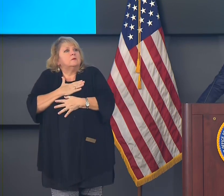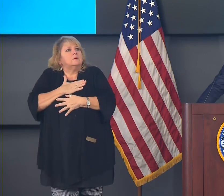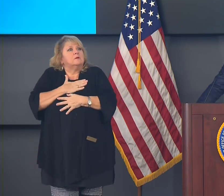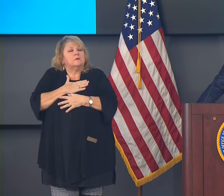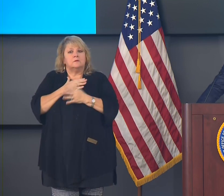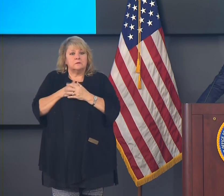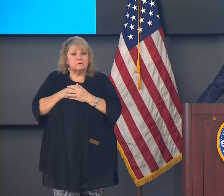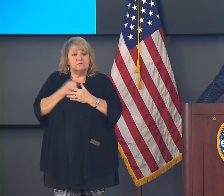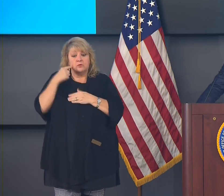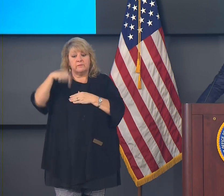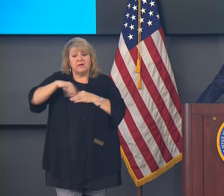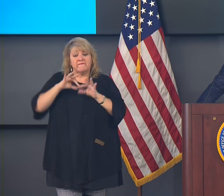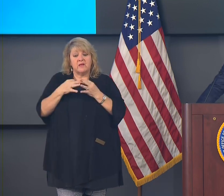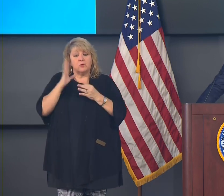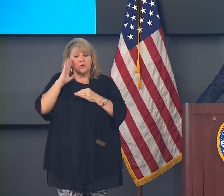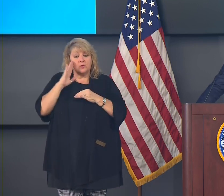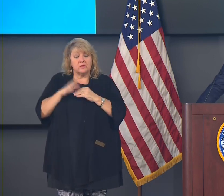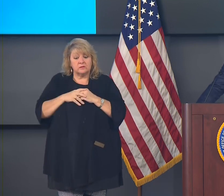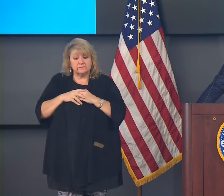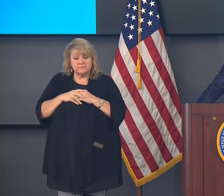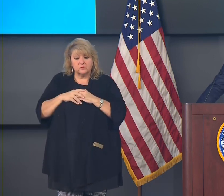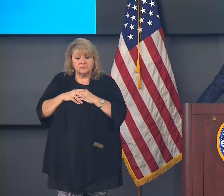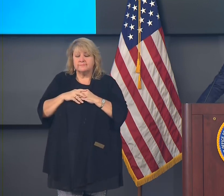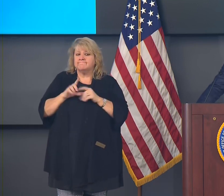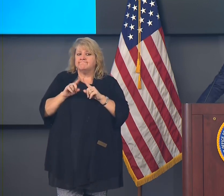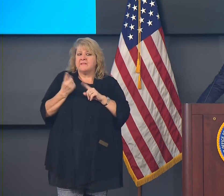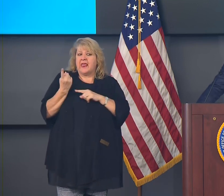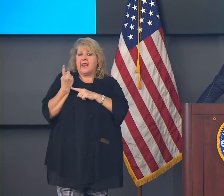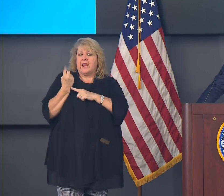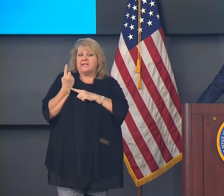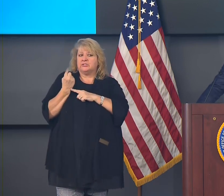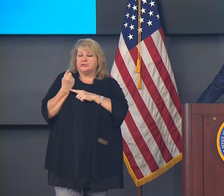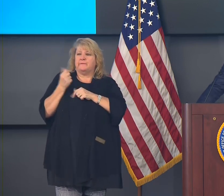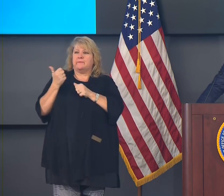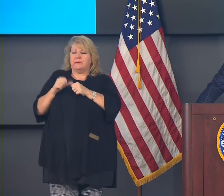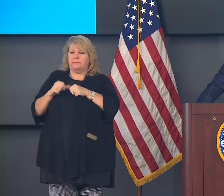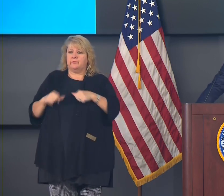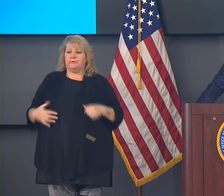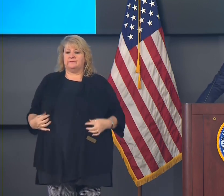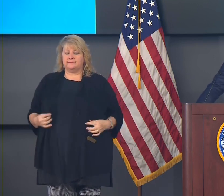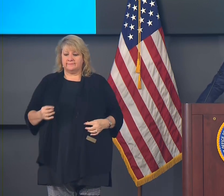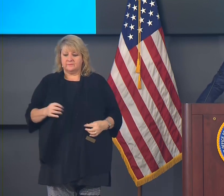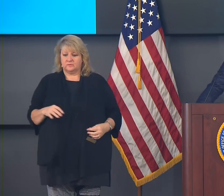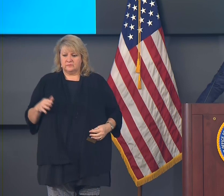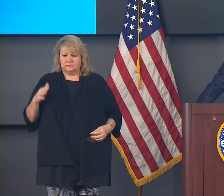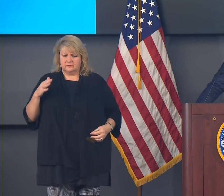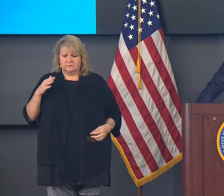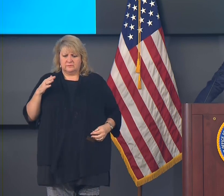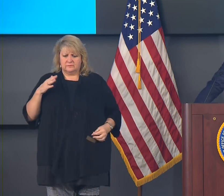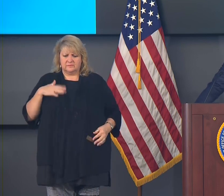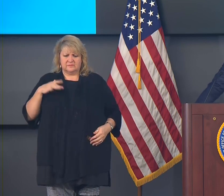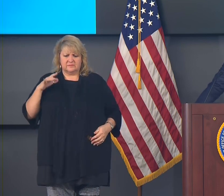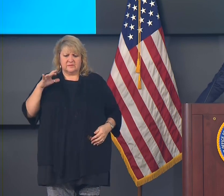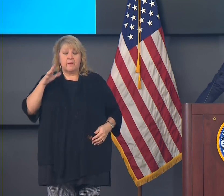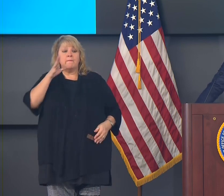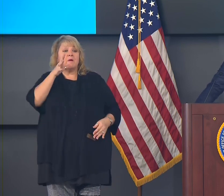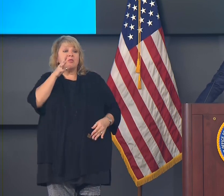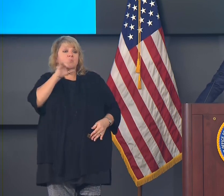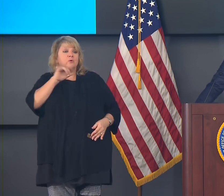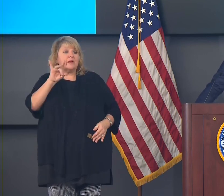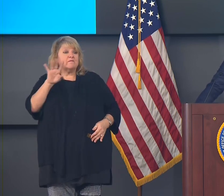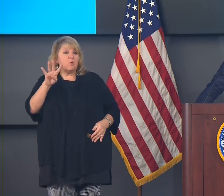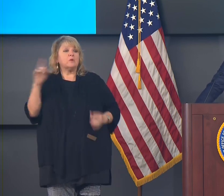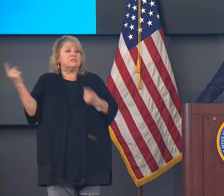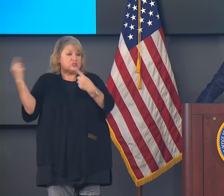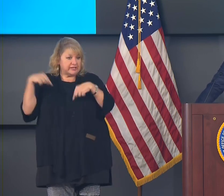and we're going to do it. But last year, I remember my 85, well, she was 84 at the time. A year old mother came.